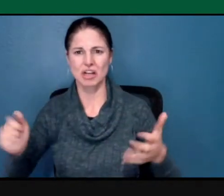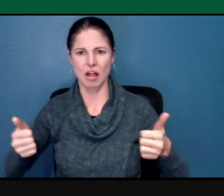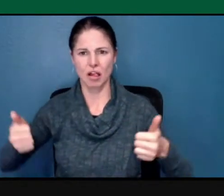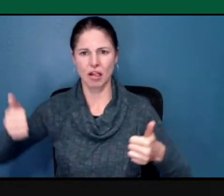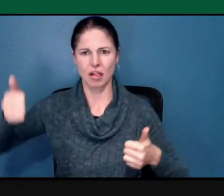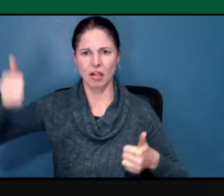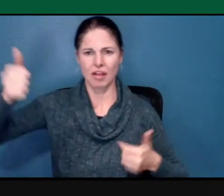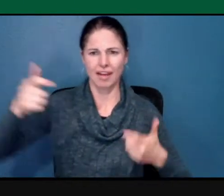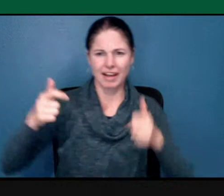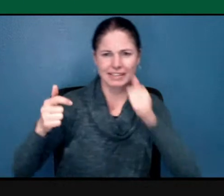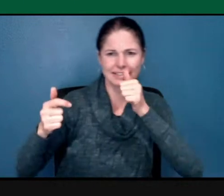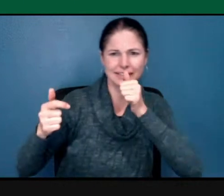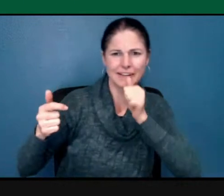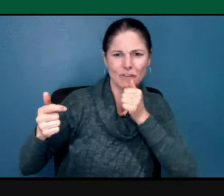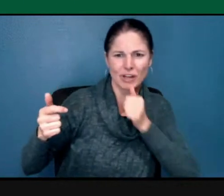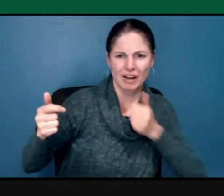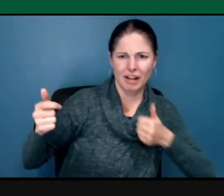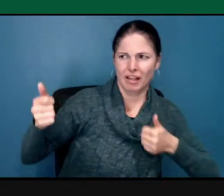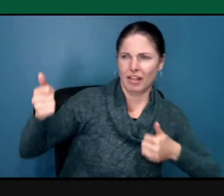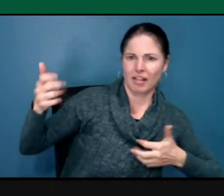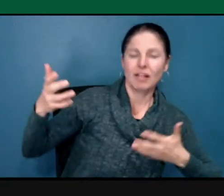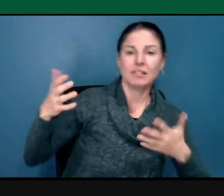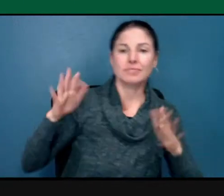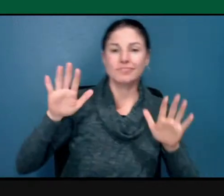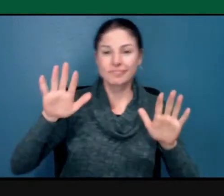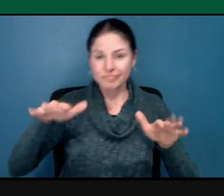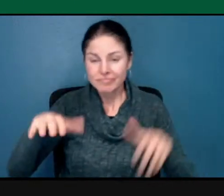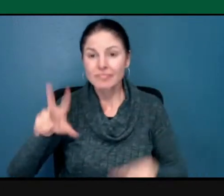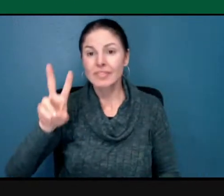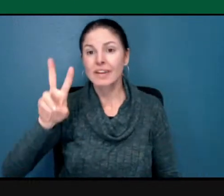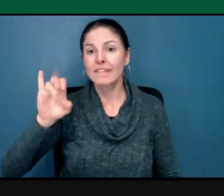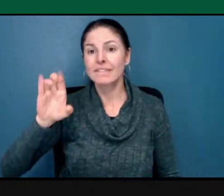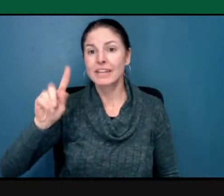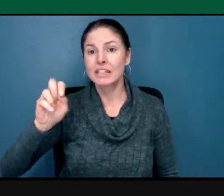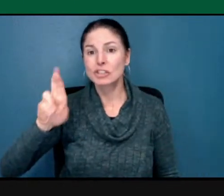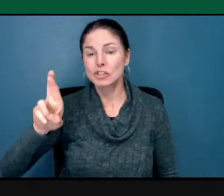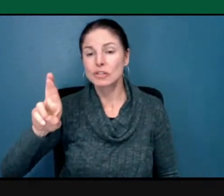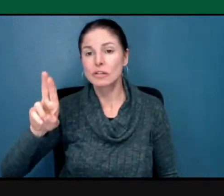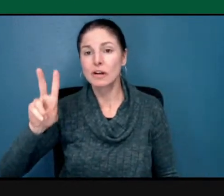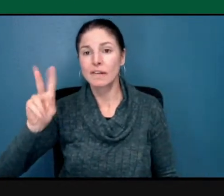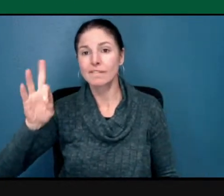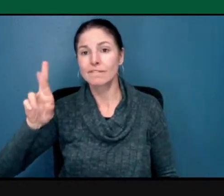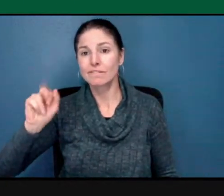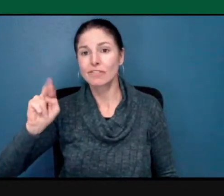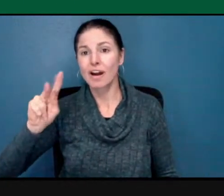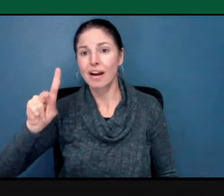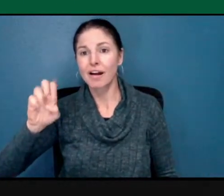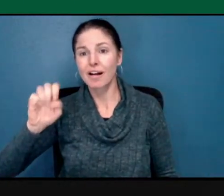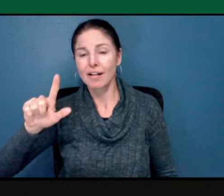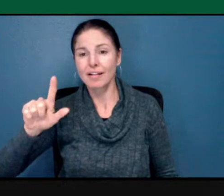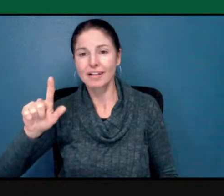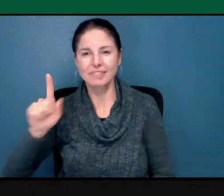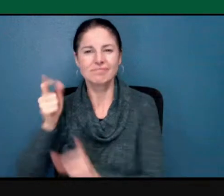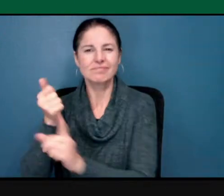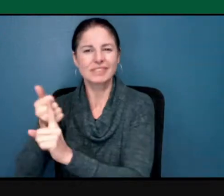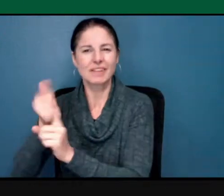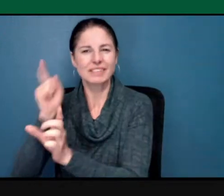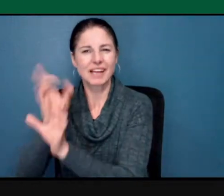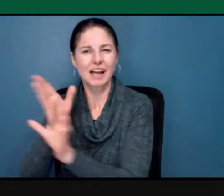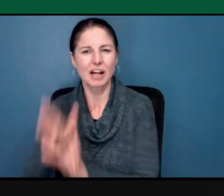Viktor Frankl, a psychiatrist and survivor of the Nazi concentration camps, had an answer.